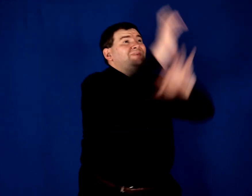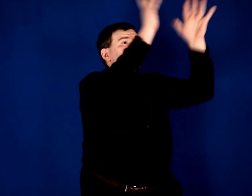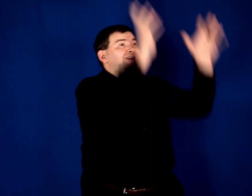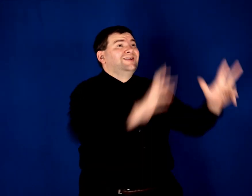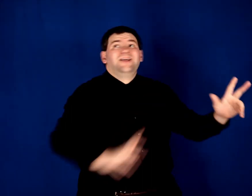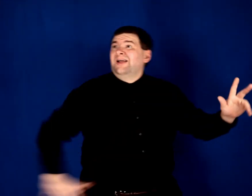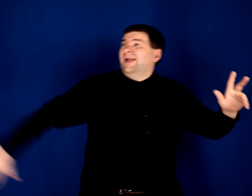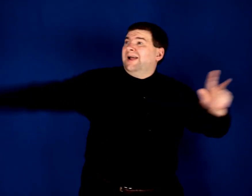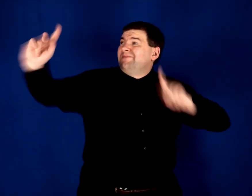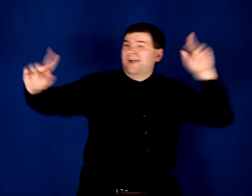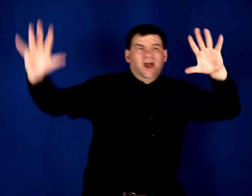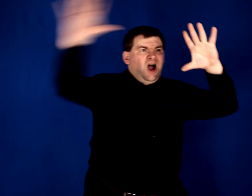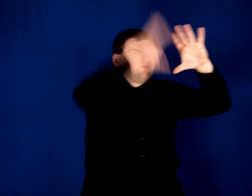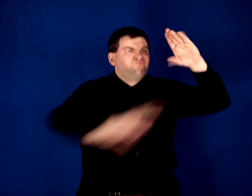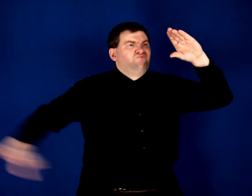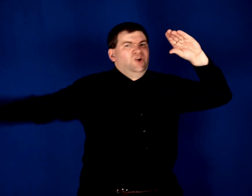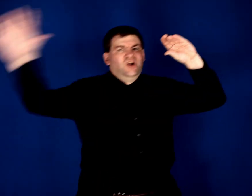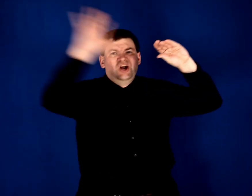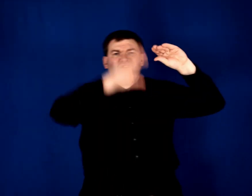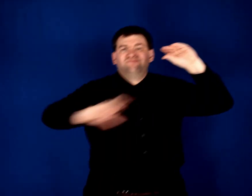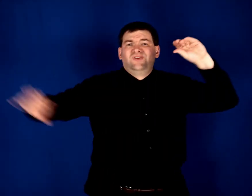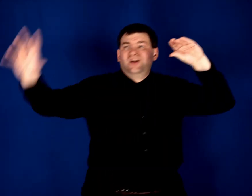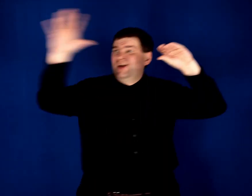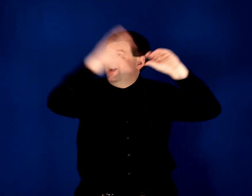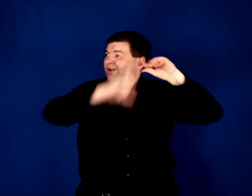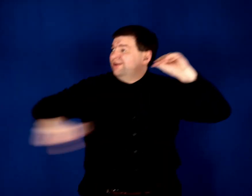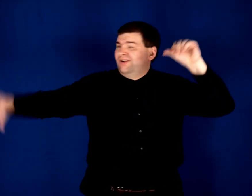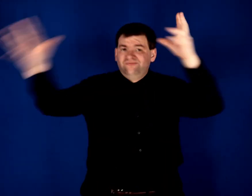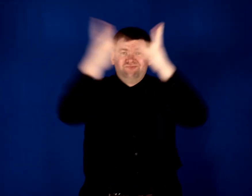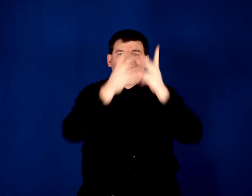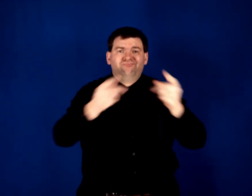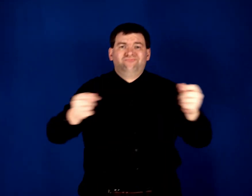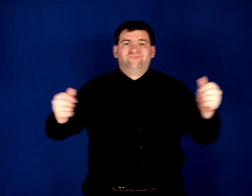Little by little, they're taking it all away